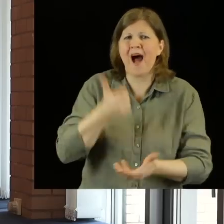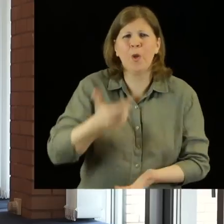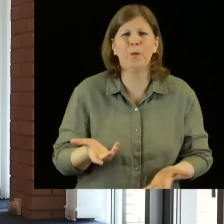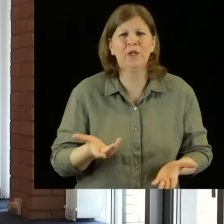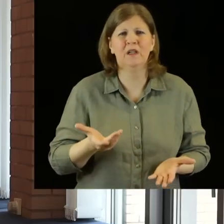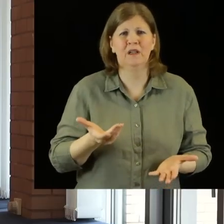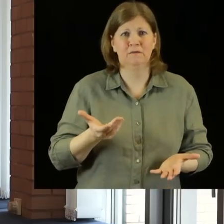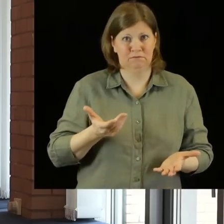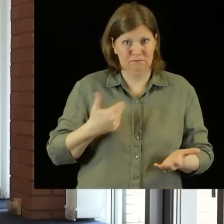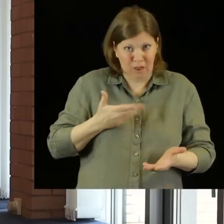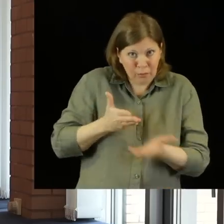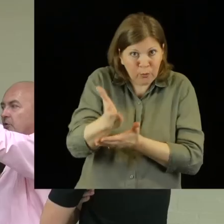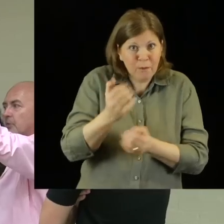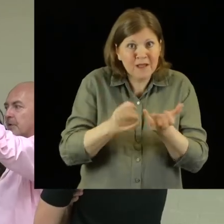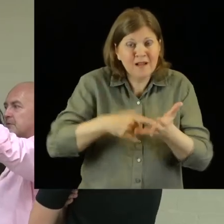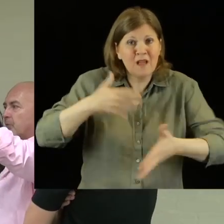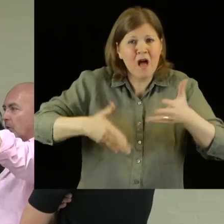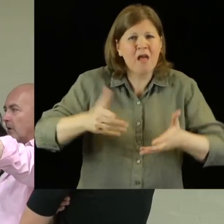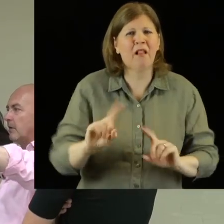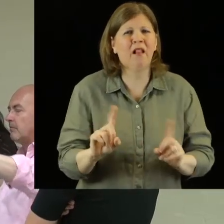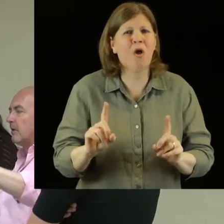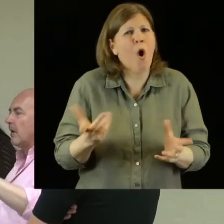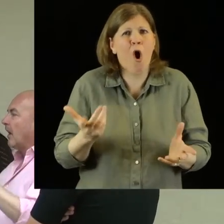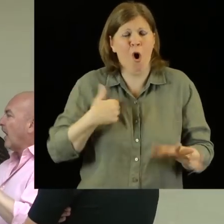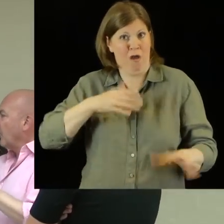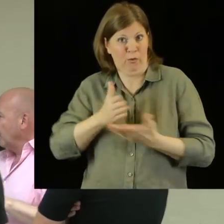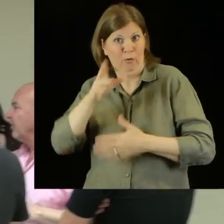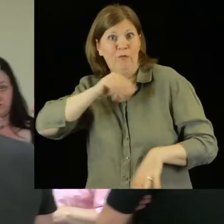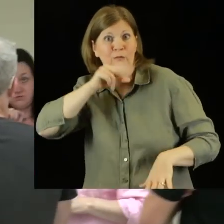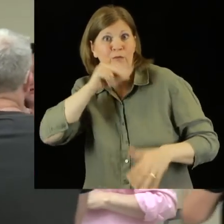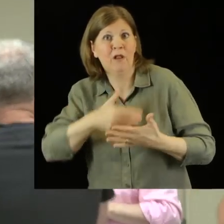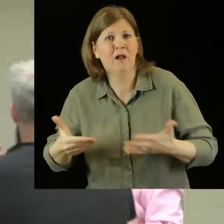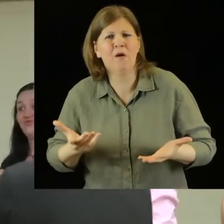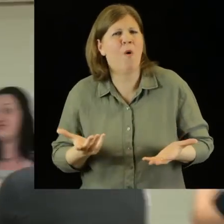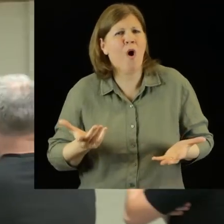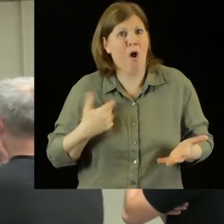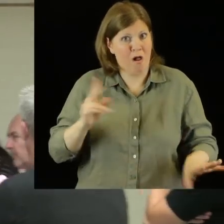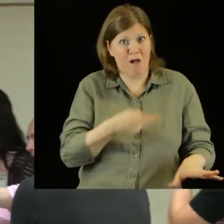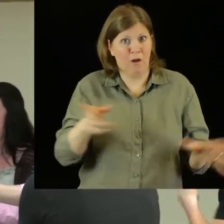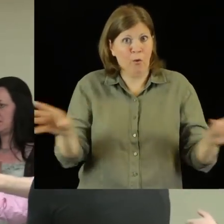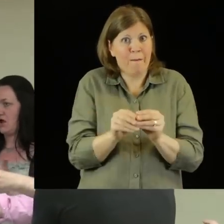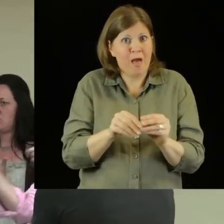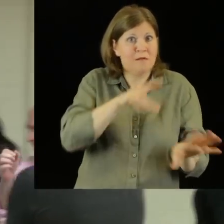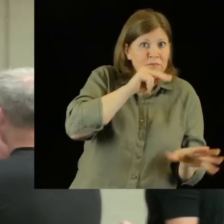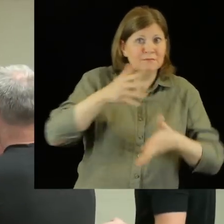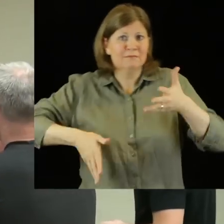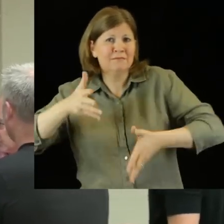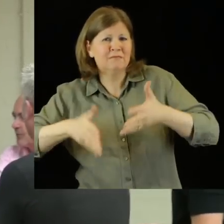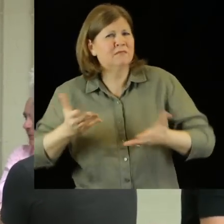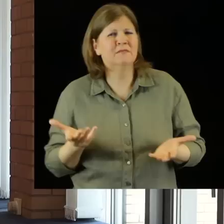we do it through spoken language? Or do we use a combination of both? But undoubtedly that will be something that